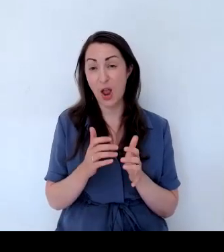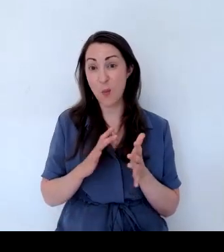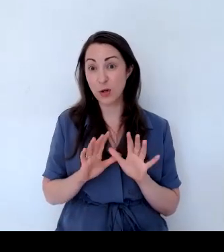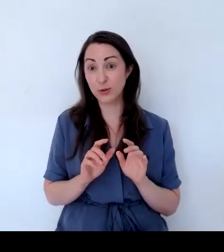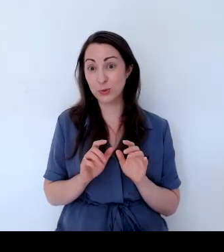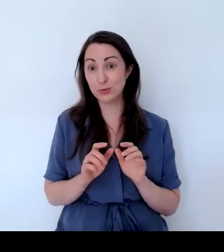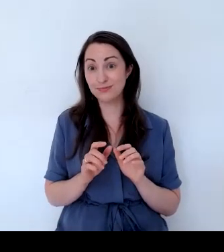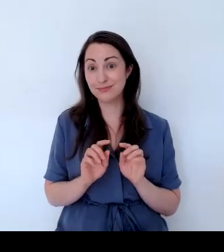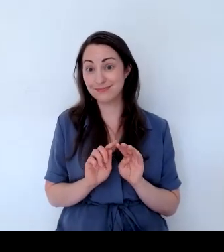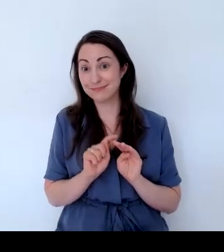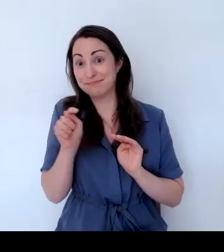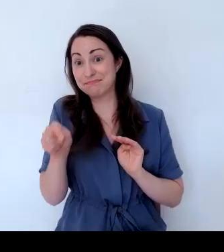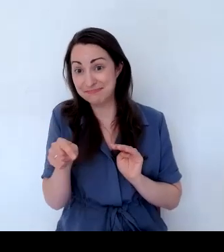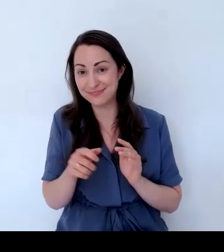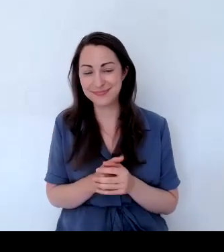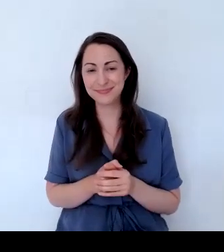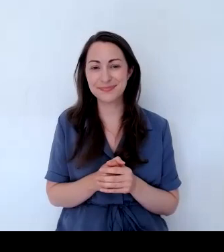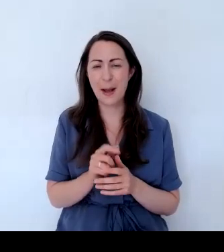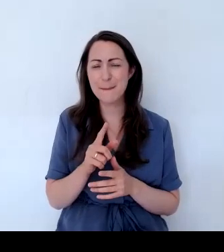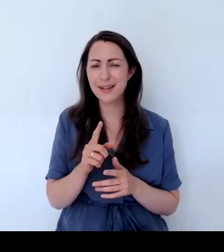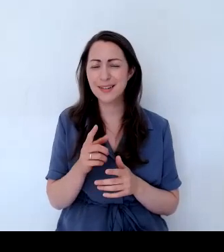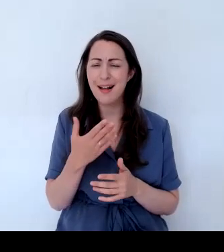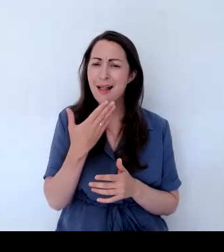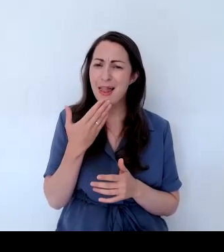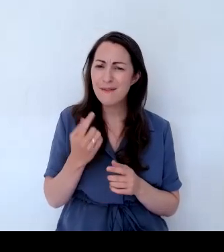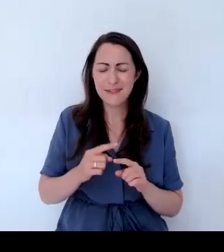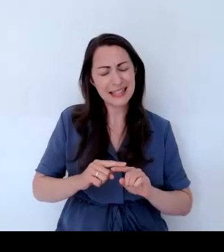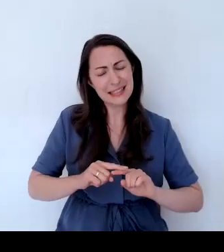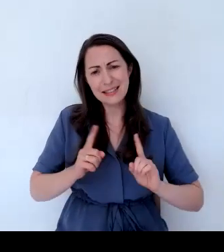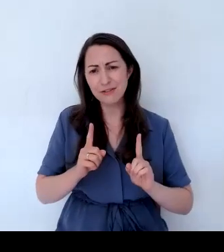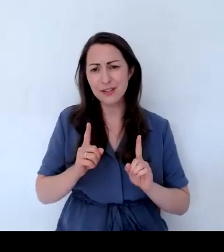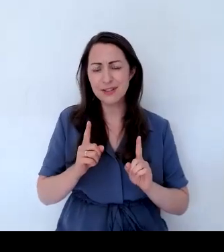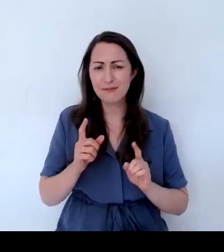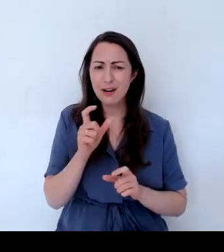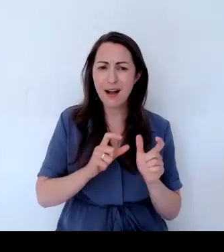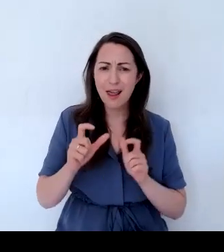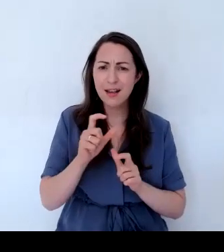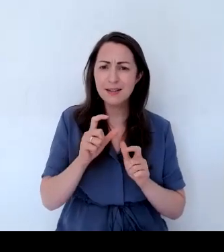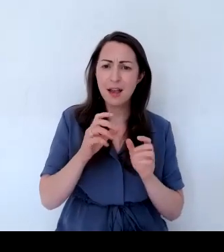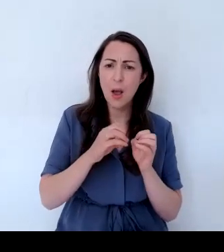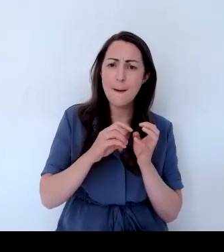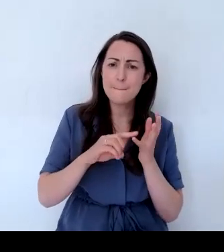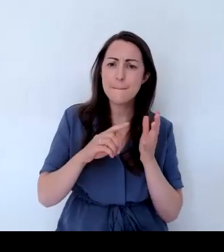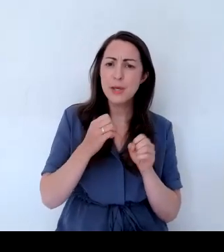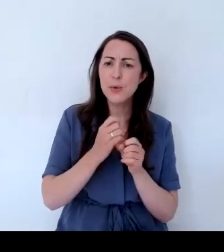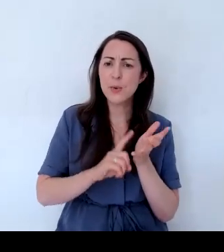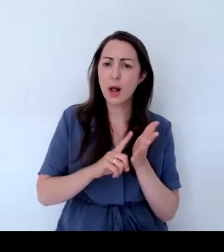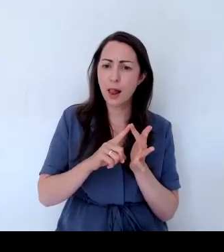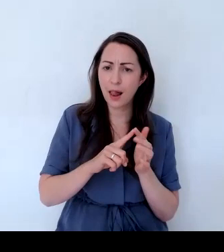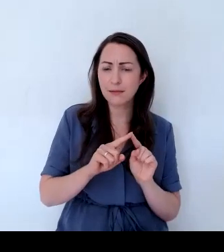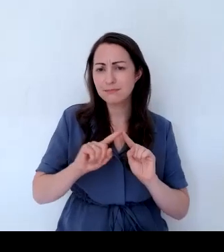think. But what a lovely contrast of foliage between the bugle, the astilbe,